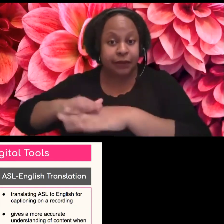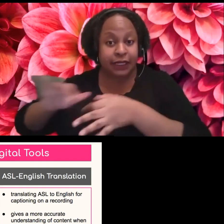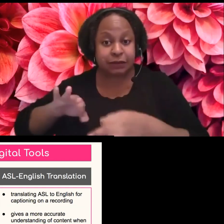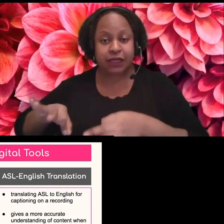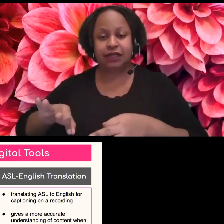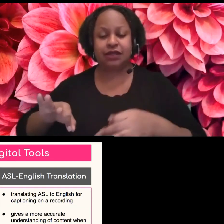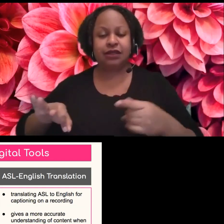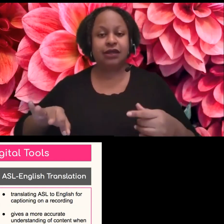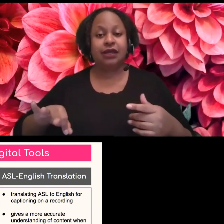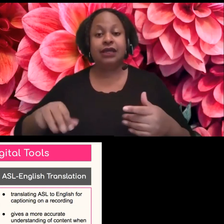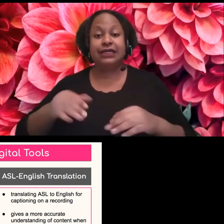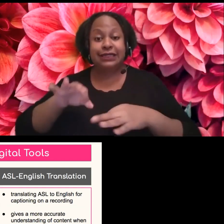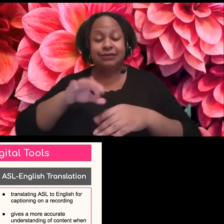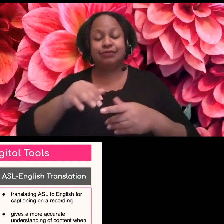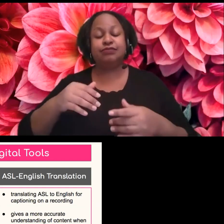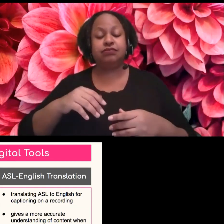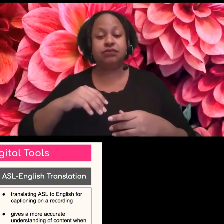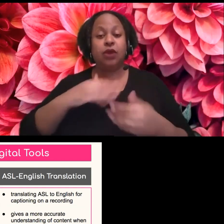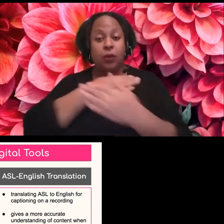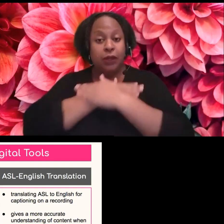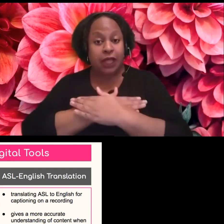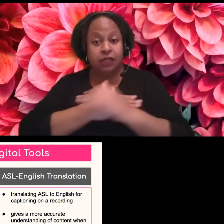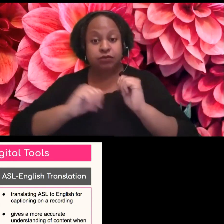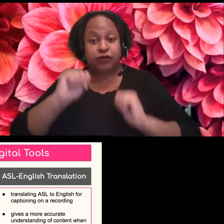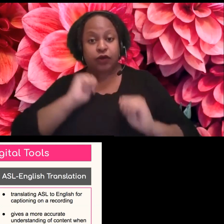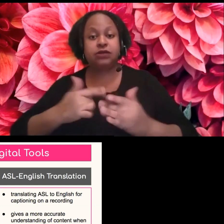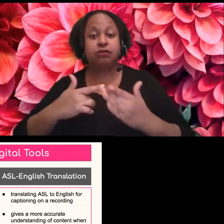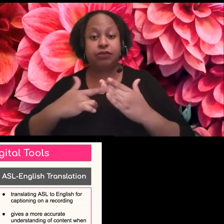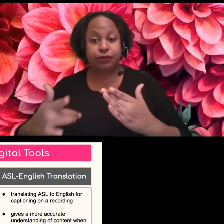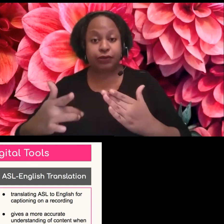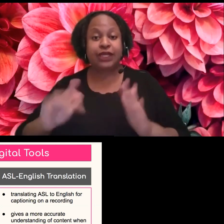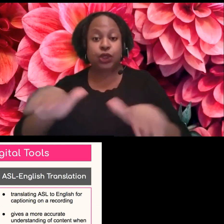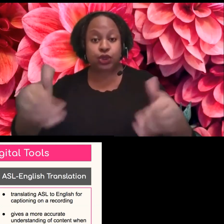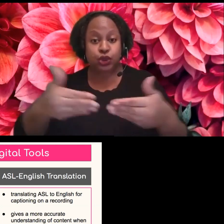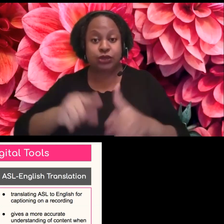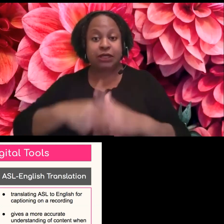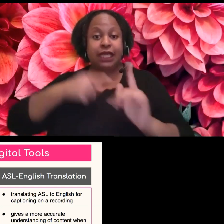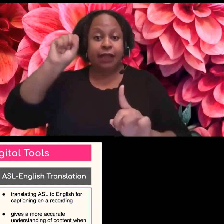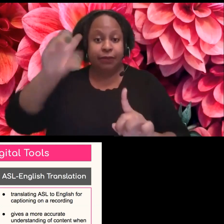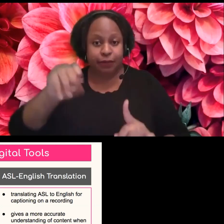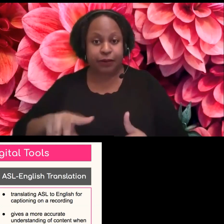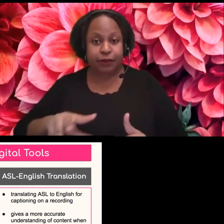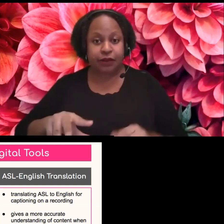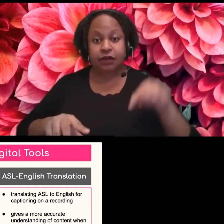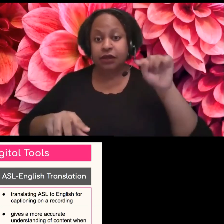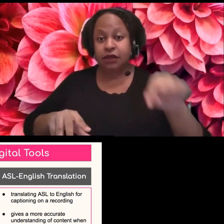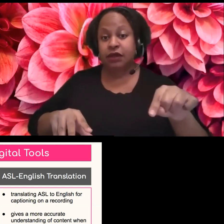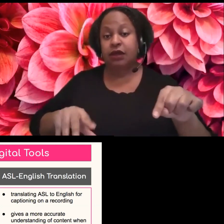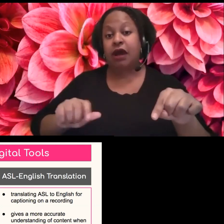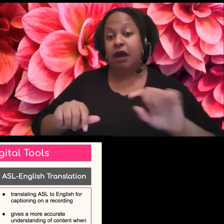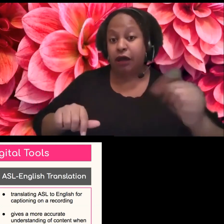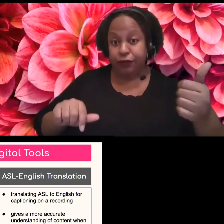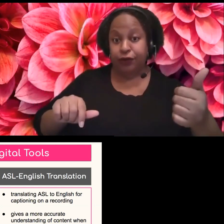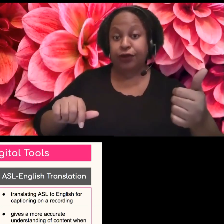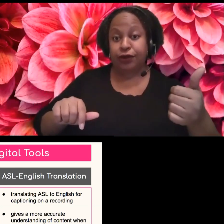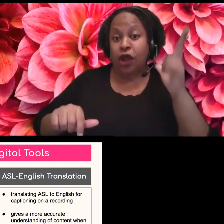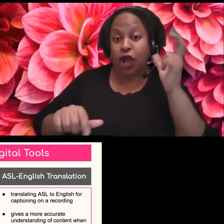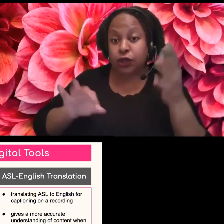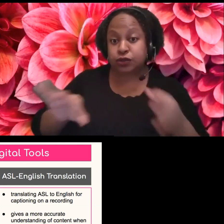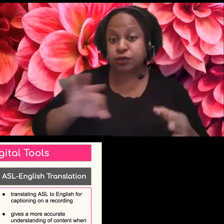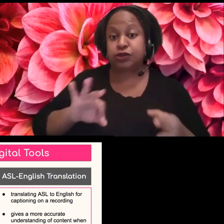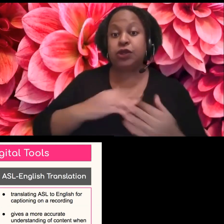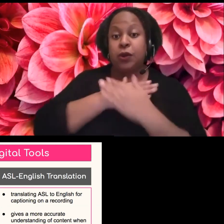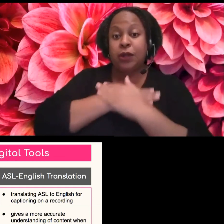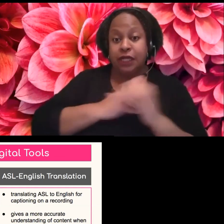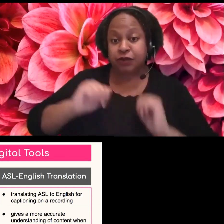completely brand new and she's quite inventing it herself, but just an example of, um, audio description possibilities. And then I